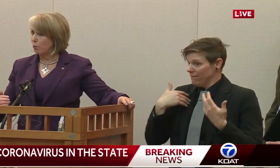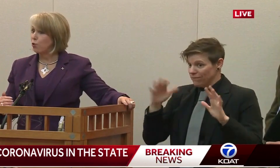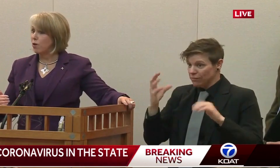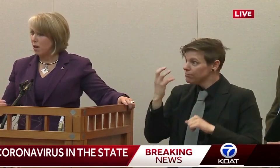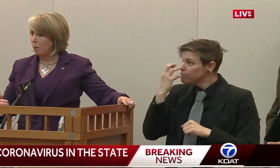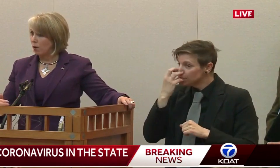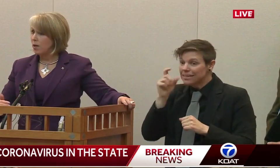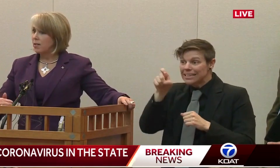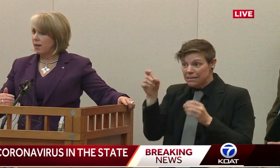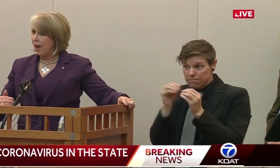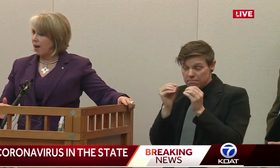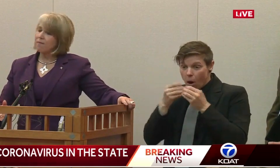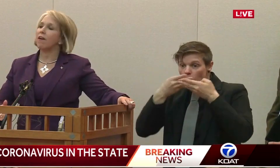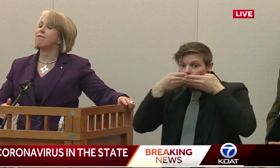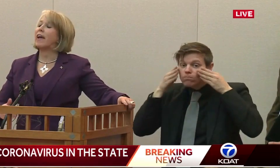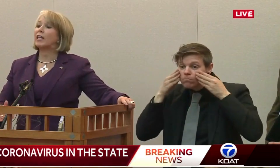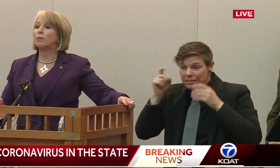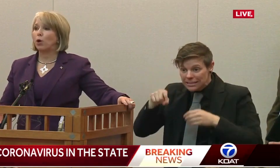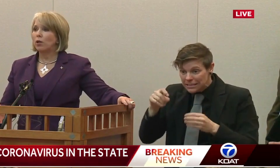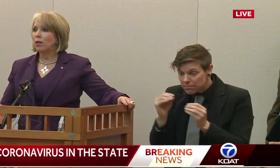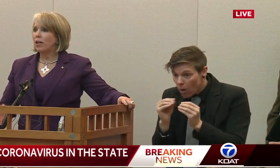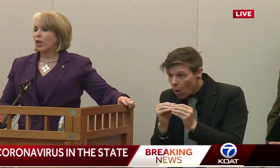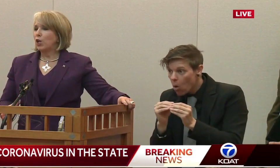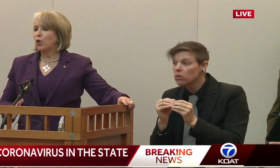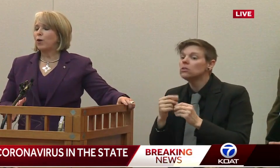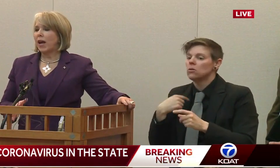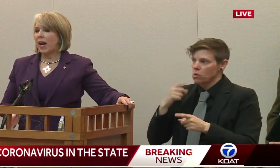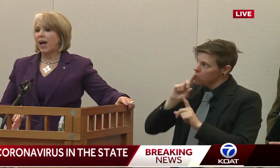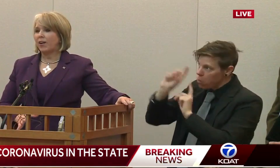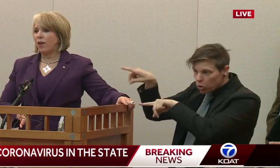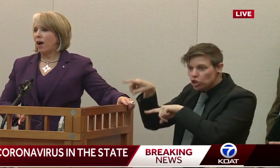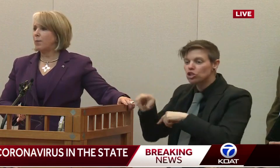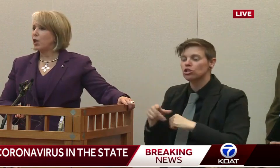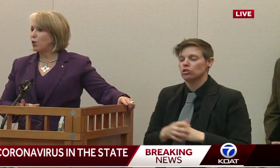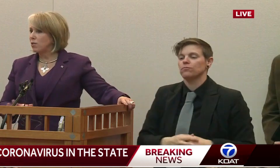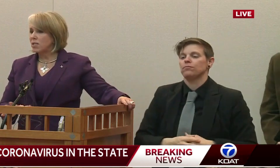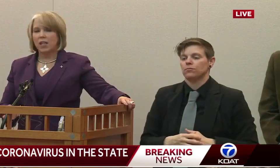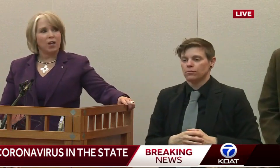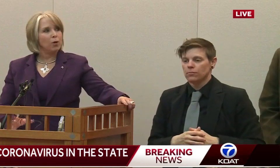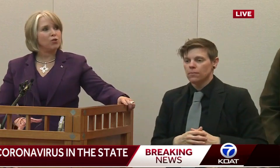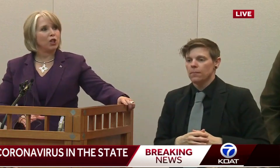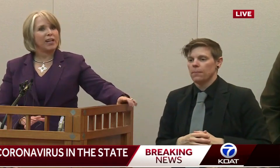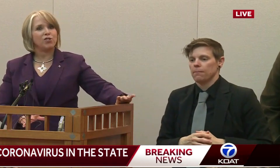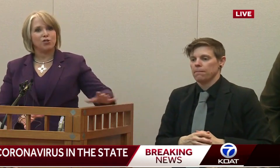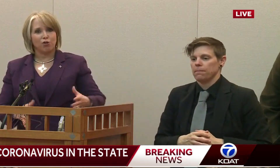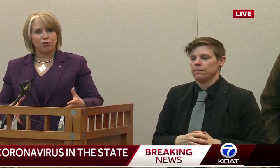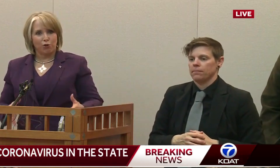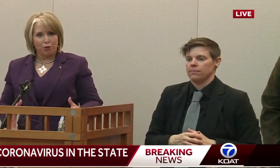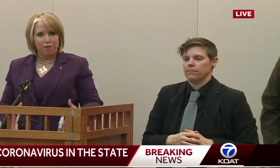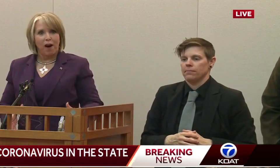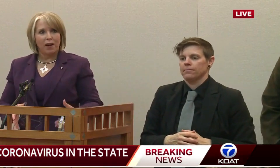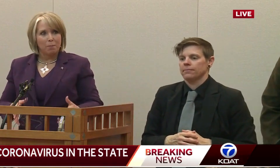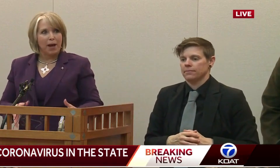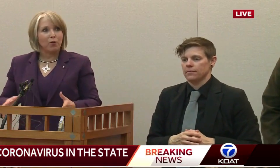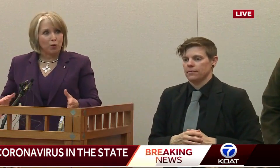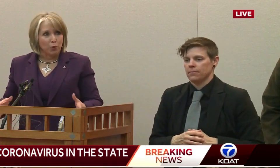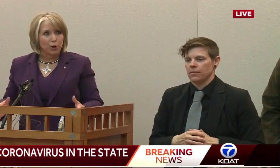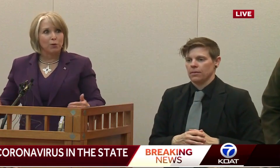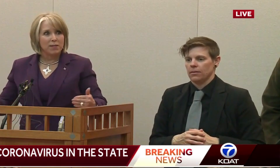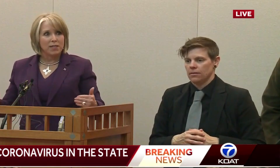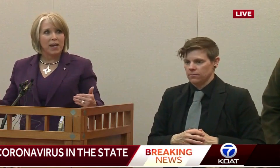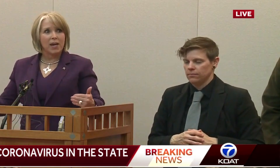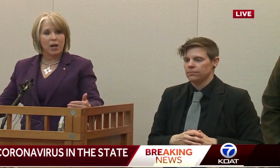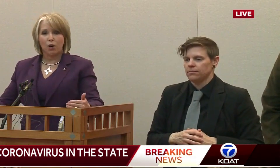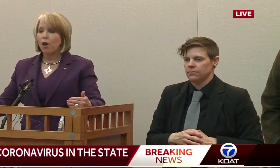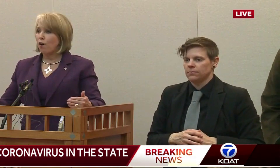many, what's the prudent number to have available. You can, I'm going to use this language, license or certify a bed or